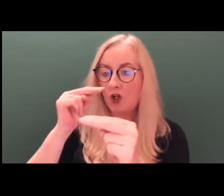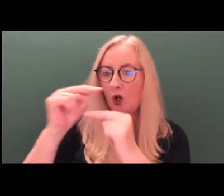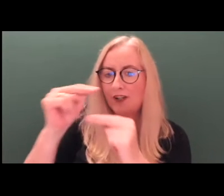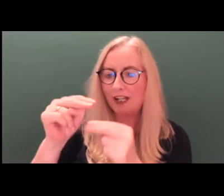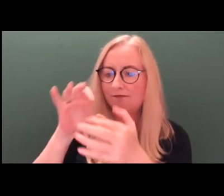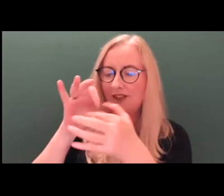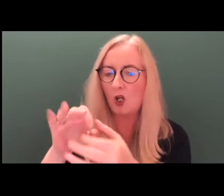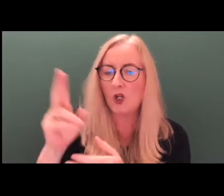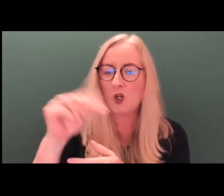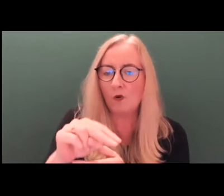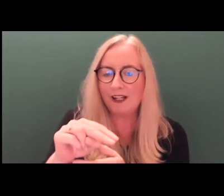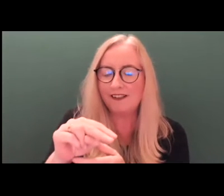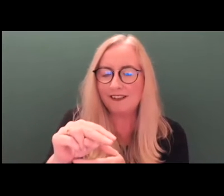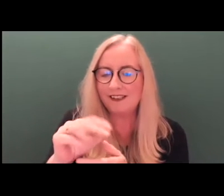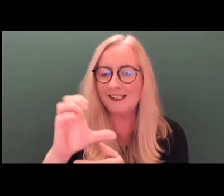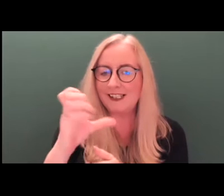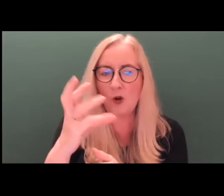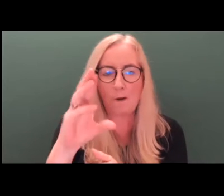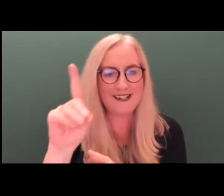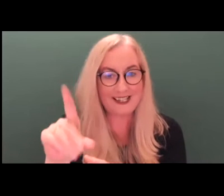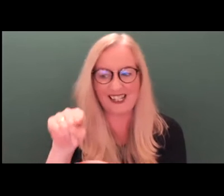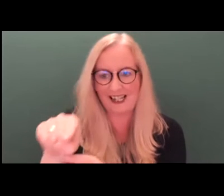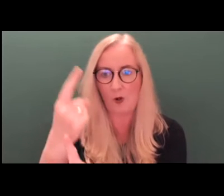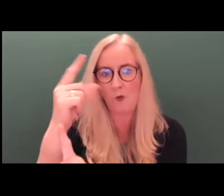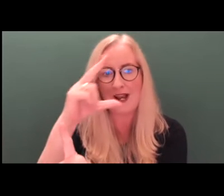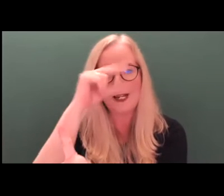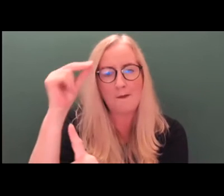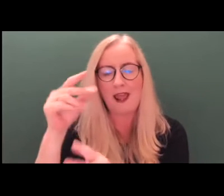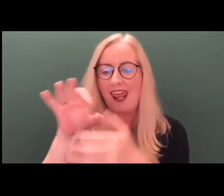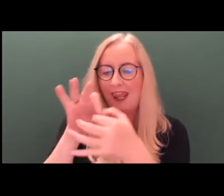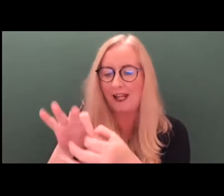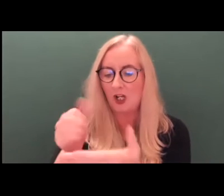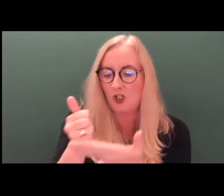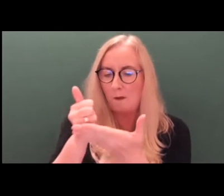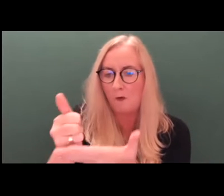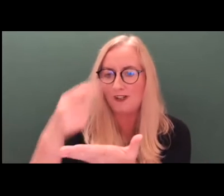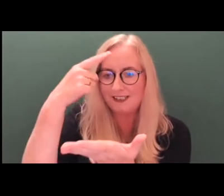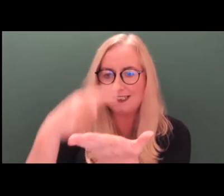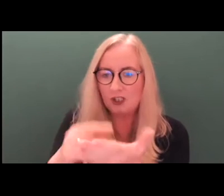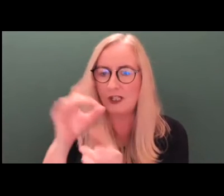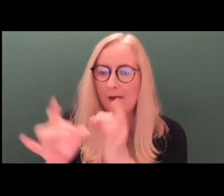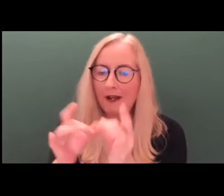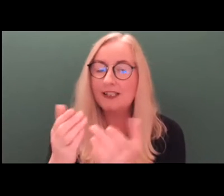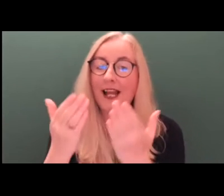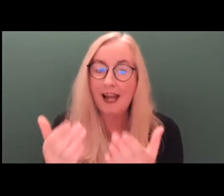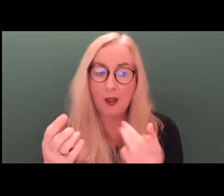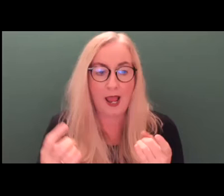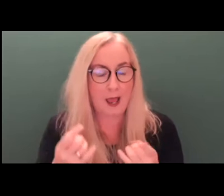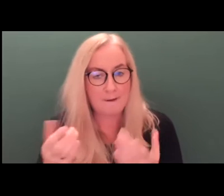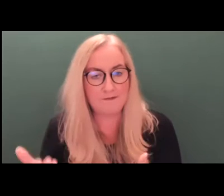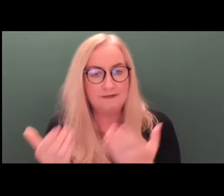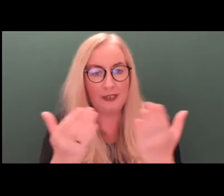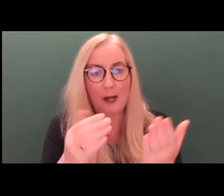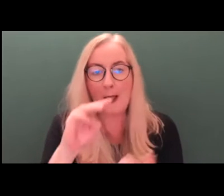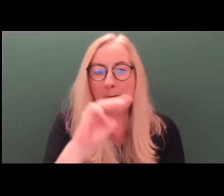Convention on the Rights of Persons with Disabilities as an example of supported decision making. So I'm happy now to have Maths